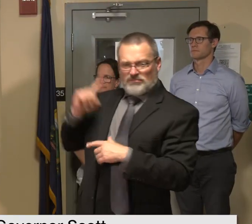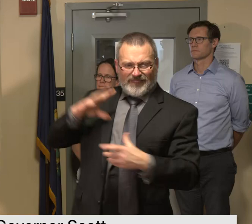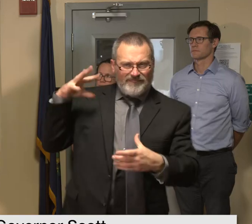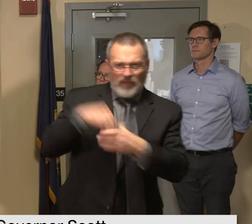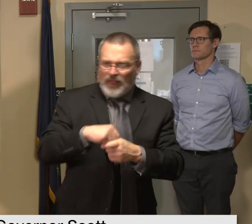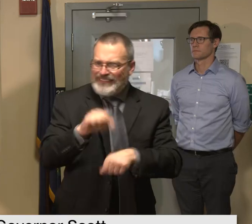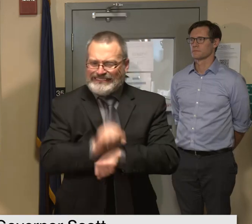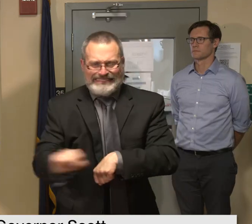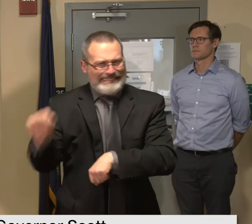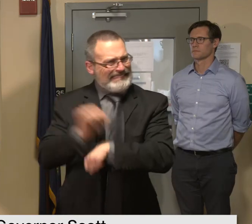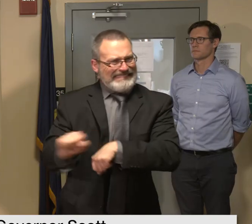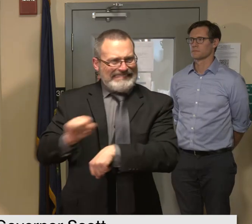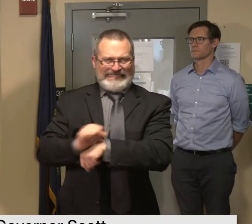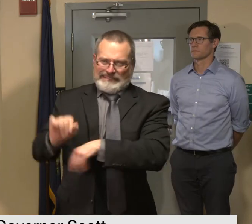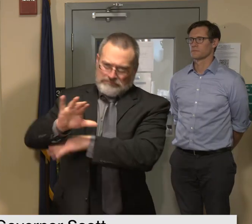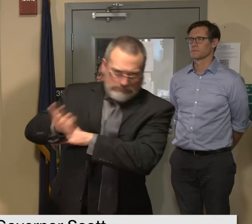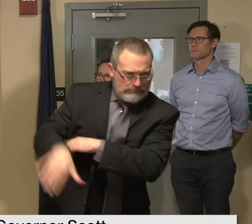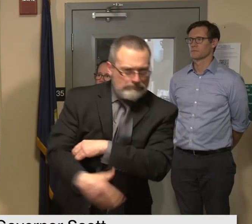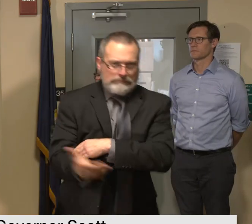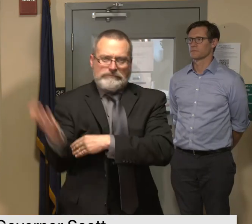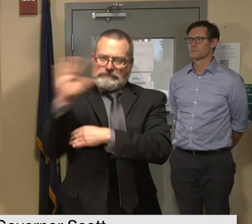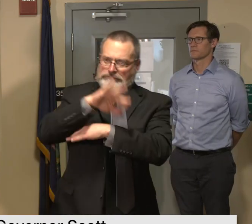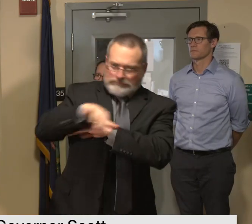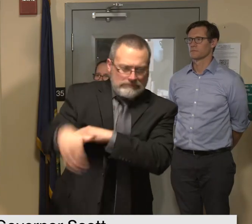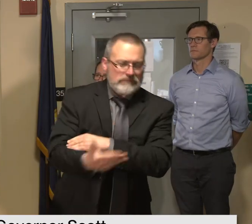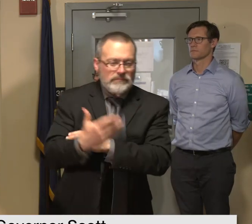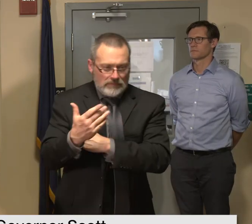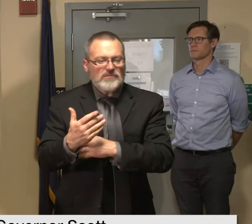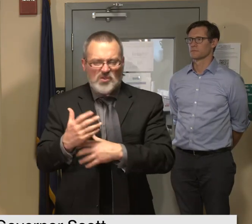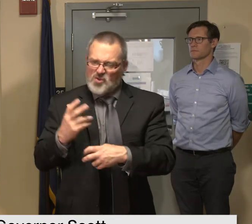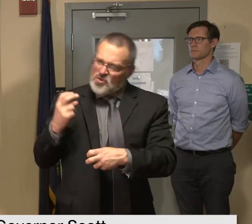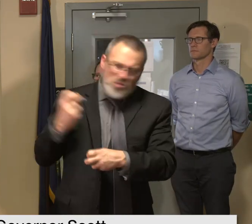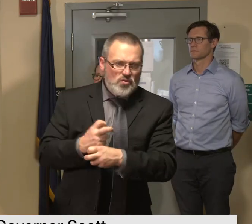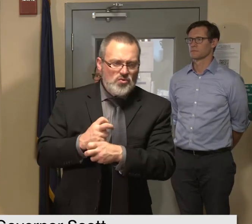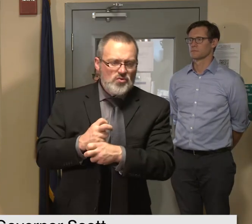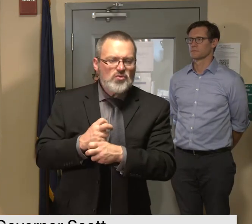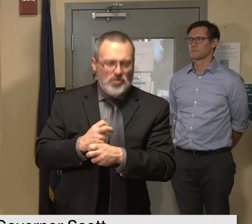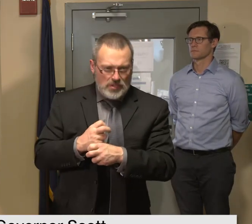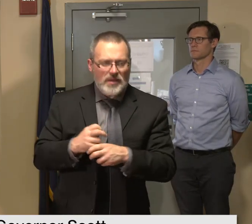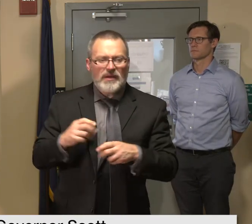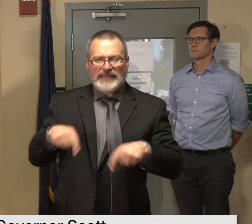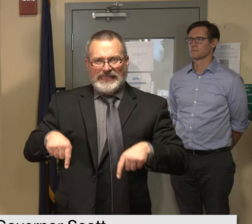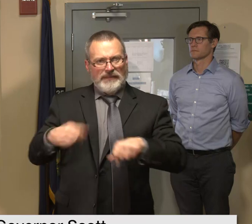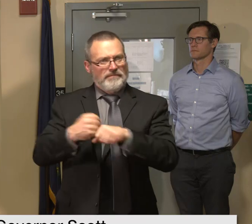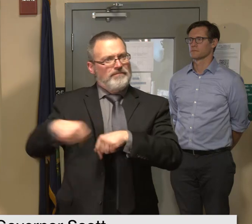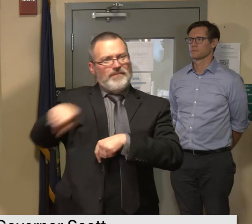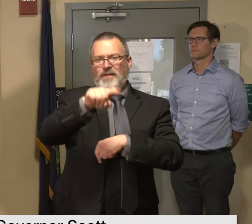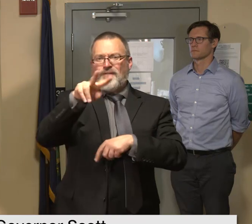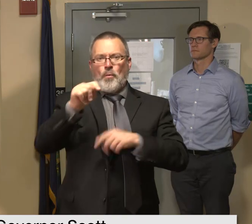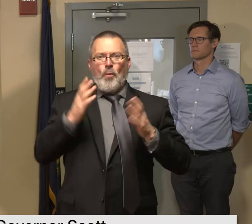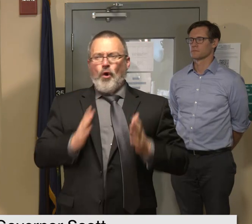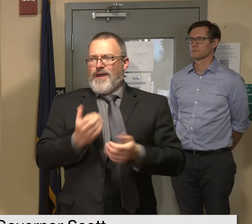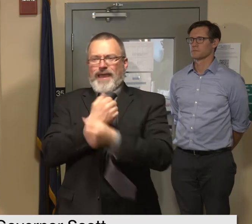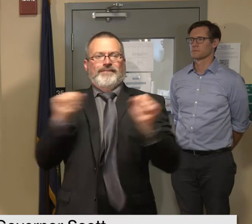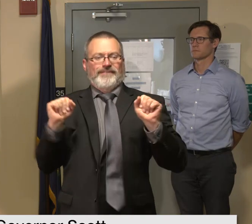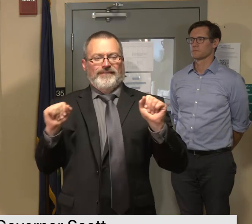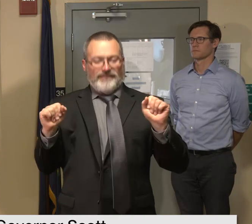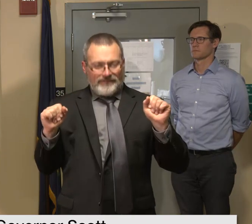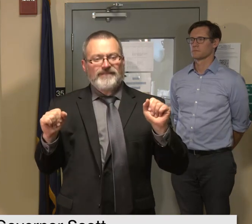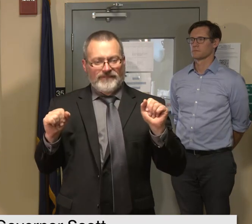for working so quickly and so hard to keep vermonters safe and to all vermonters